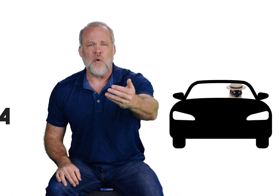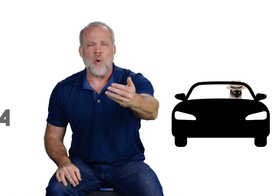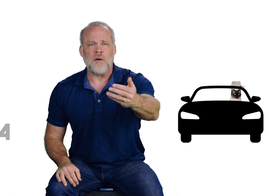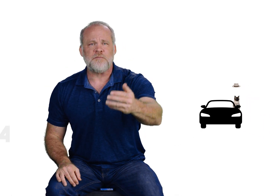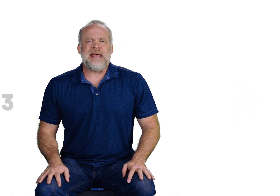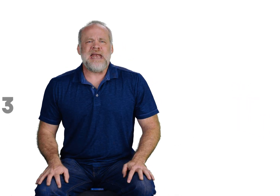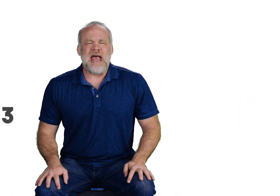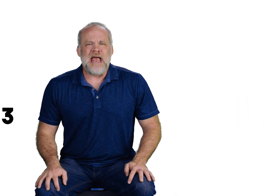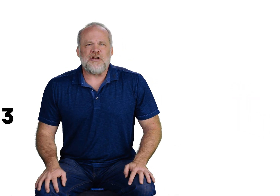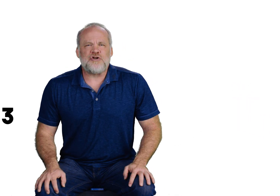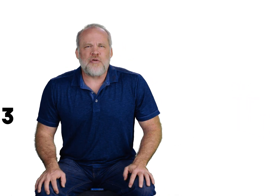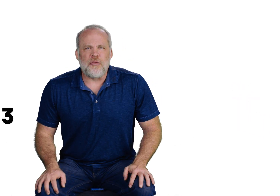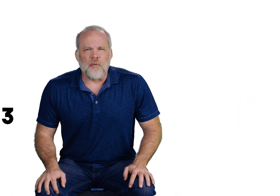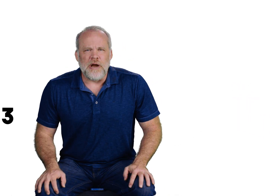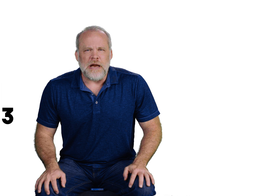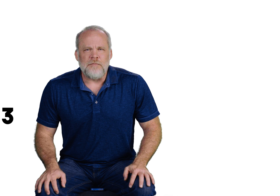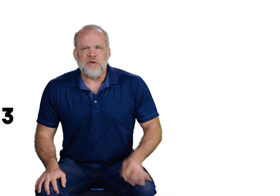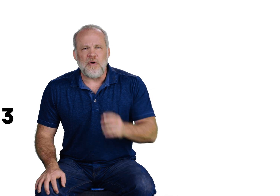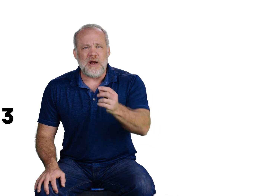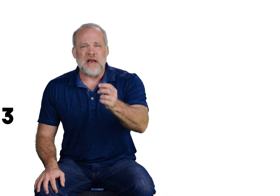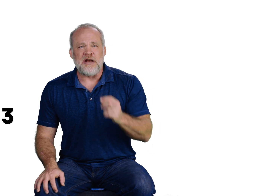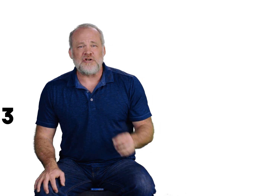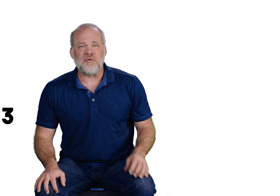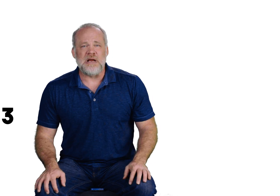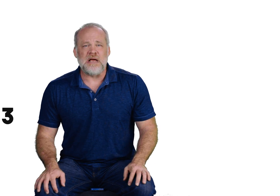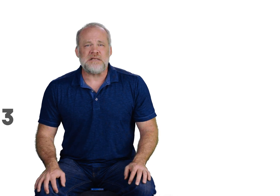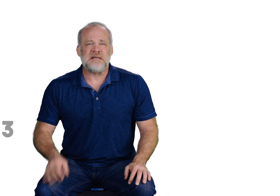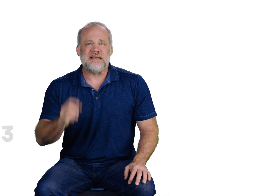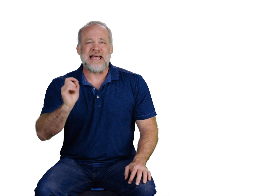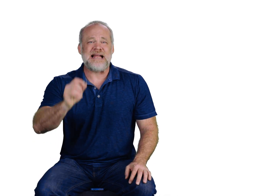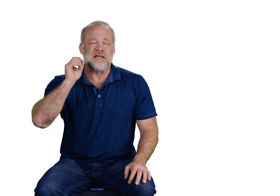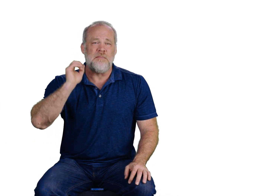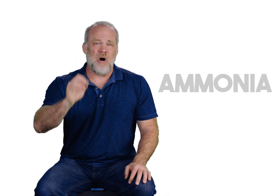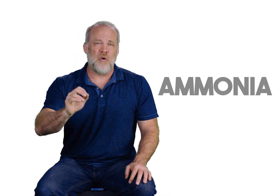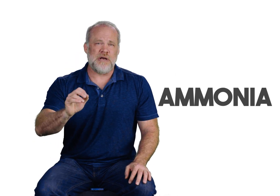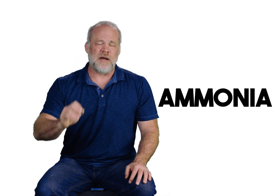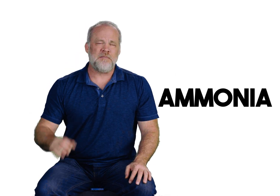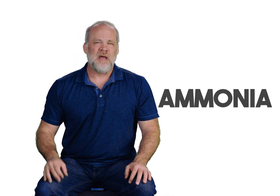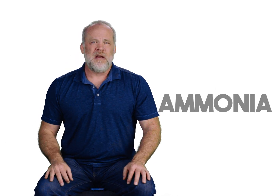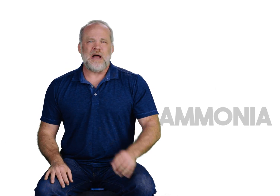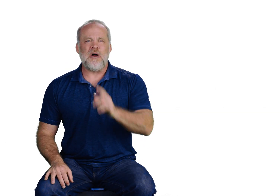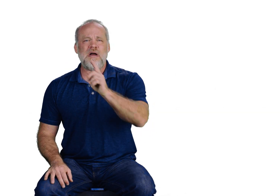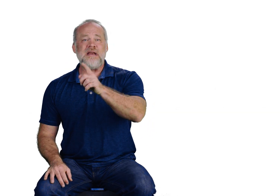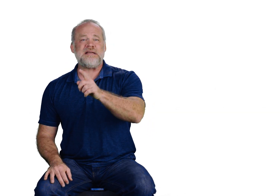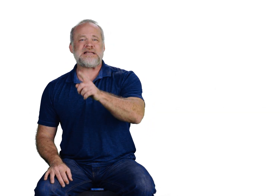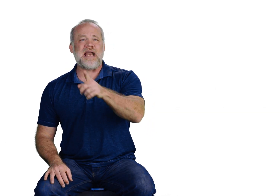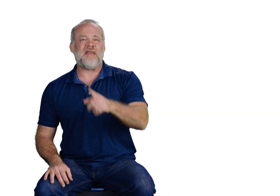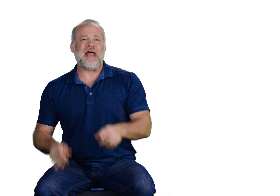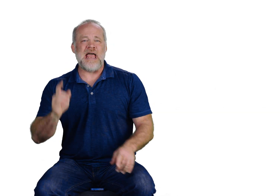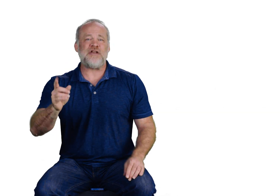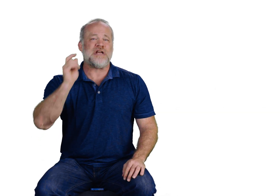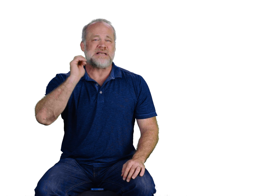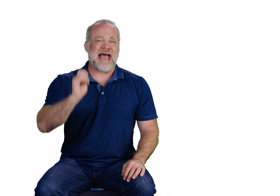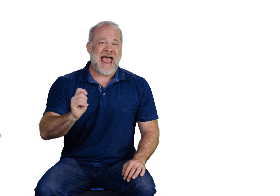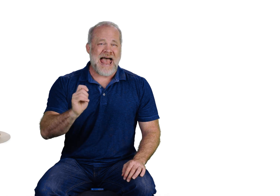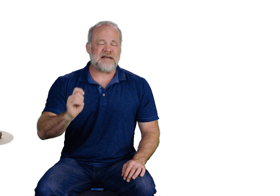CH4. NH3. You know what NH3 is? That's ammonia. Now, we already decided that H is a hat.